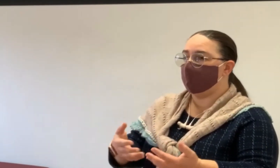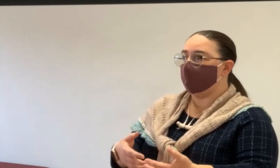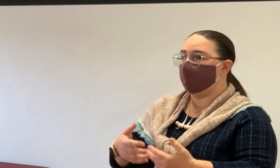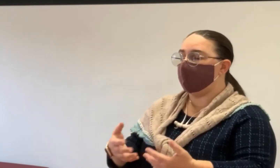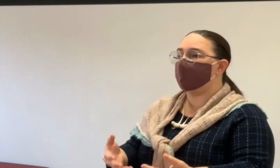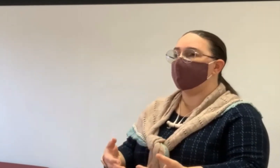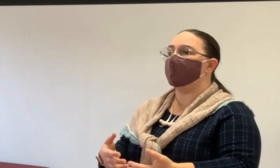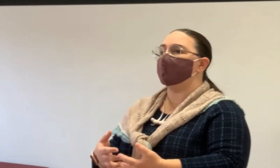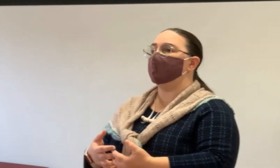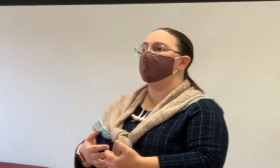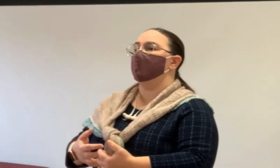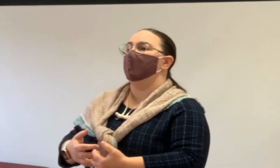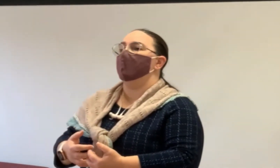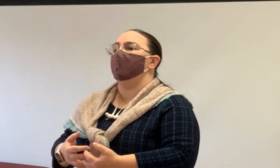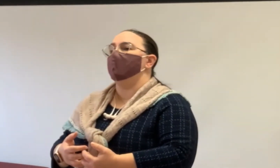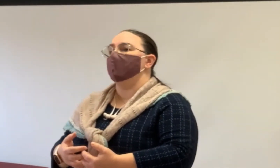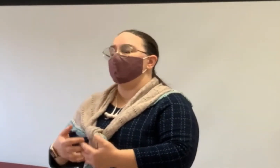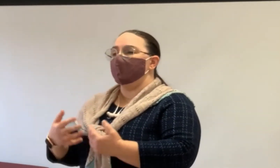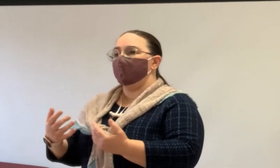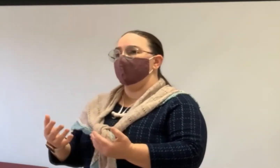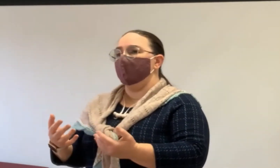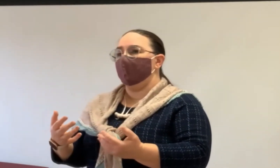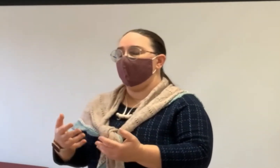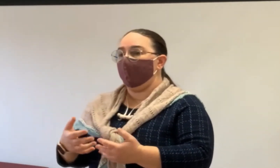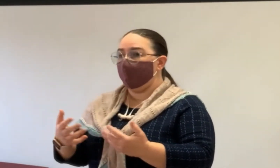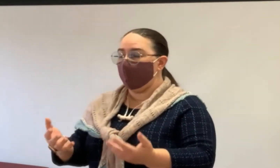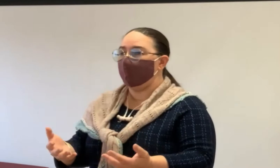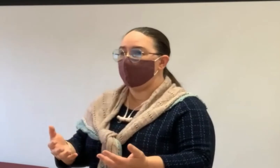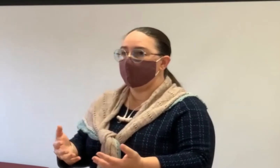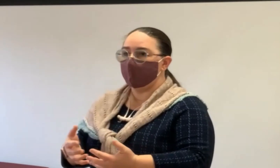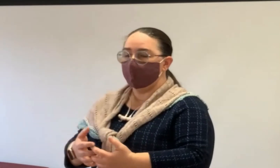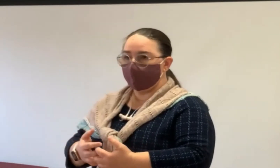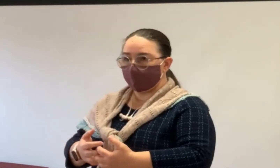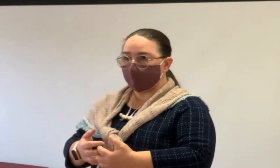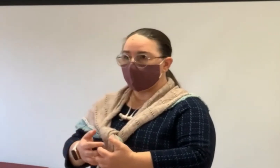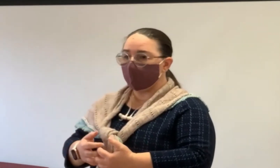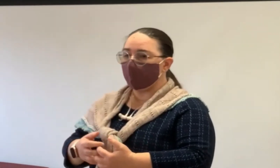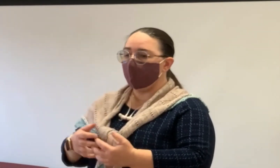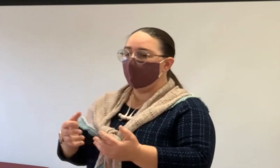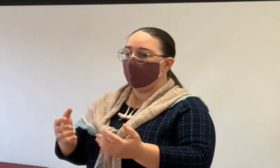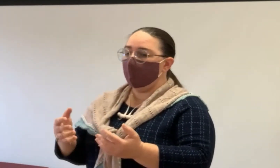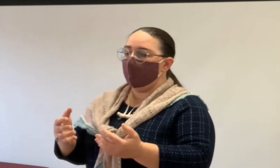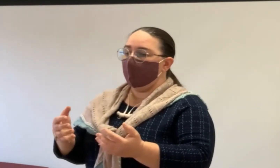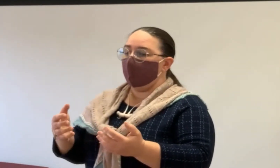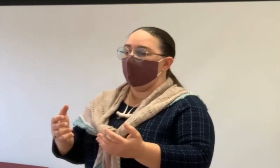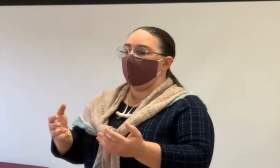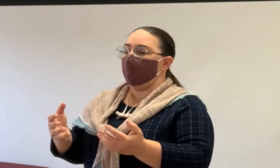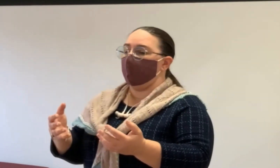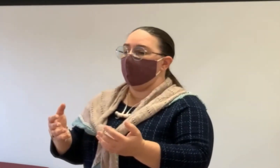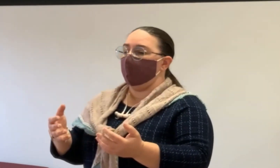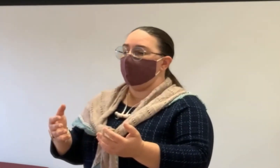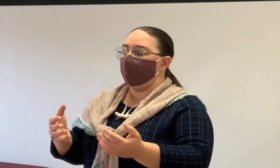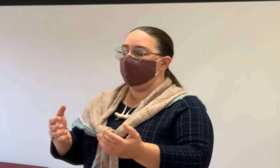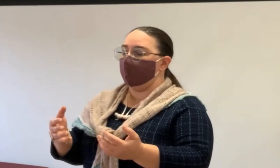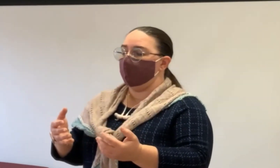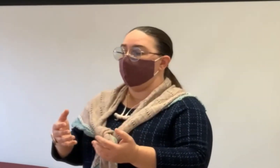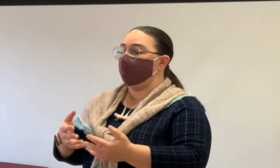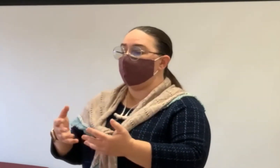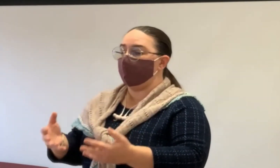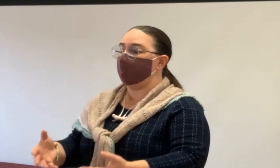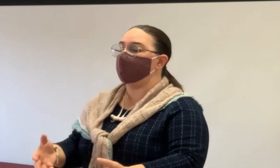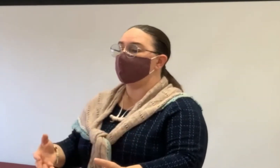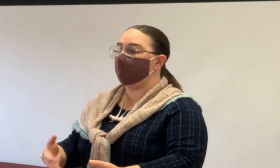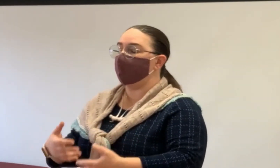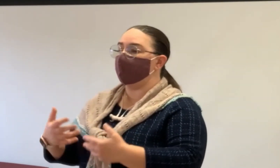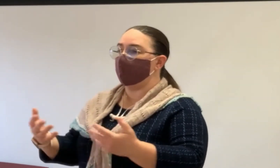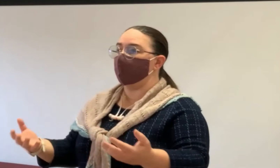money to make changes or to have options or whether